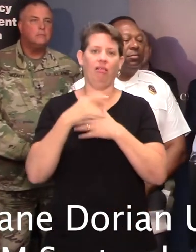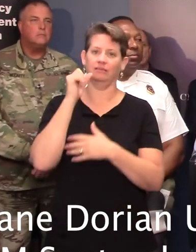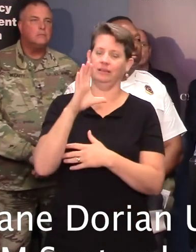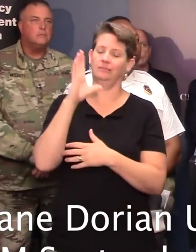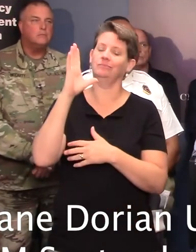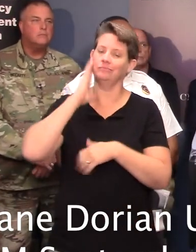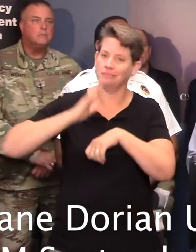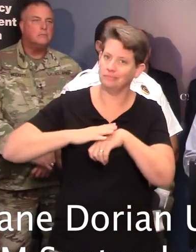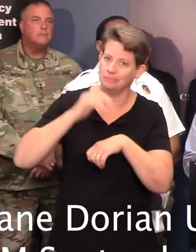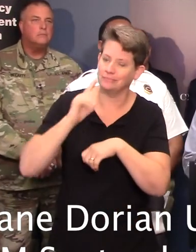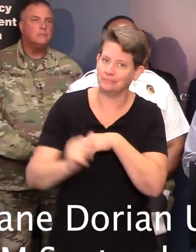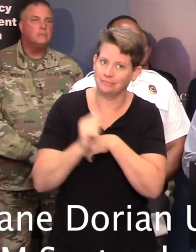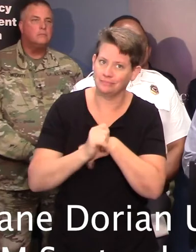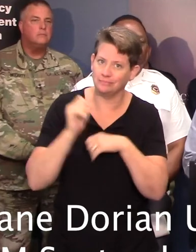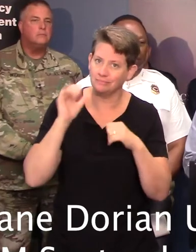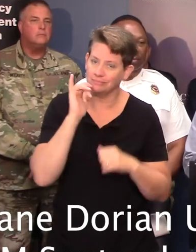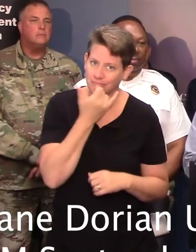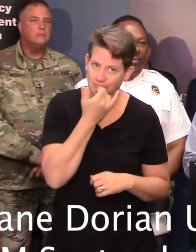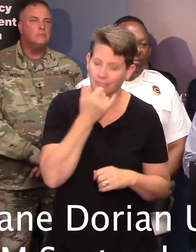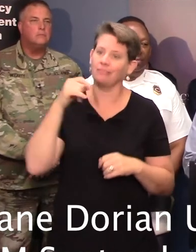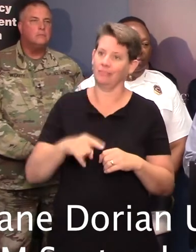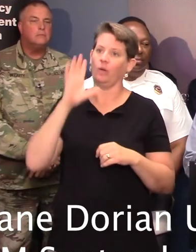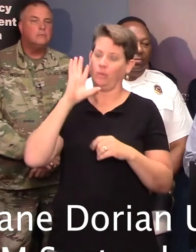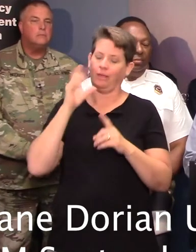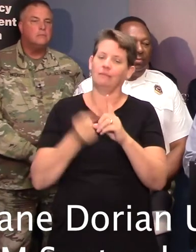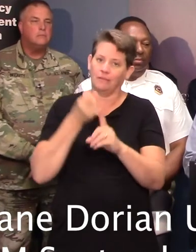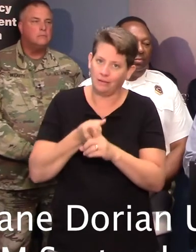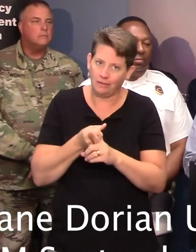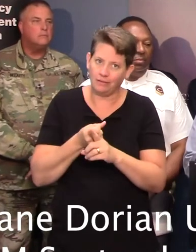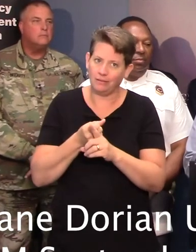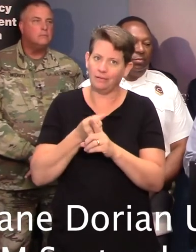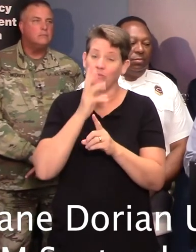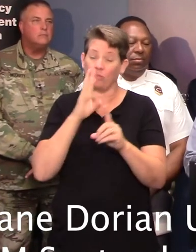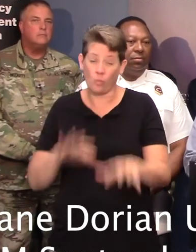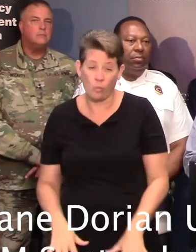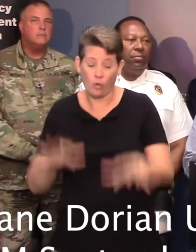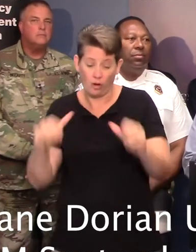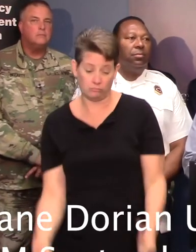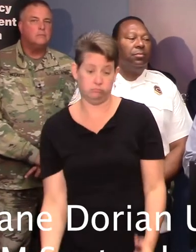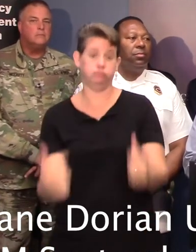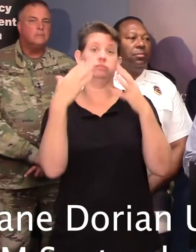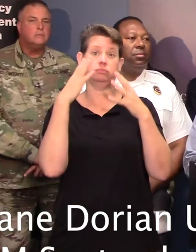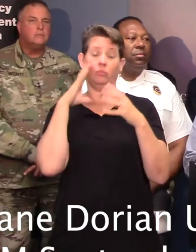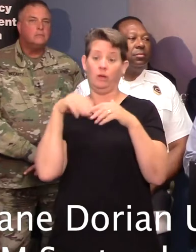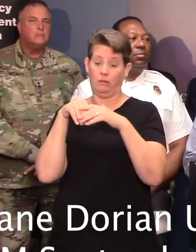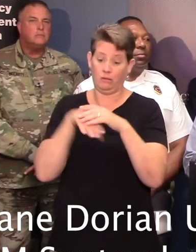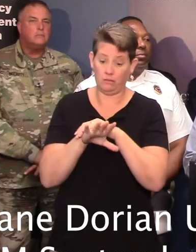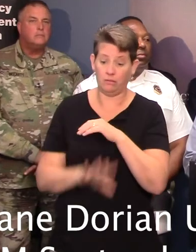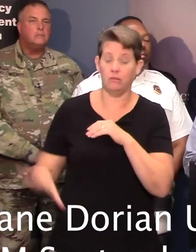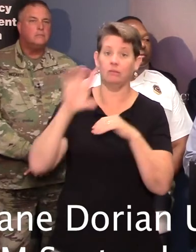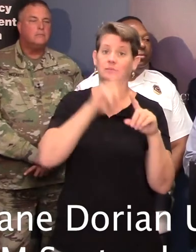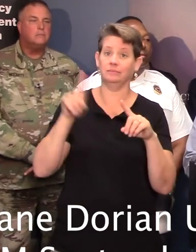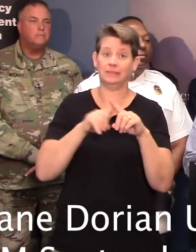mistake. Remember, this storm will bring significant impacts to the coast, including life-threatening storm surge, which will enter structures and may